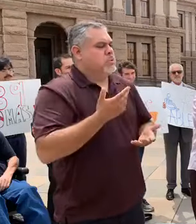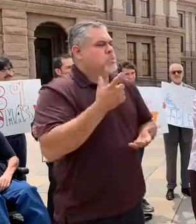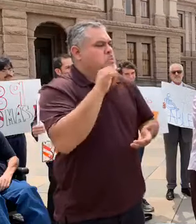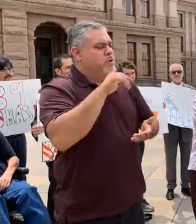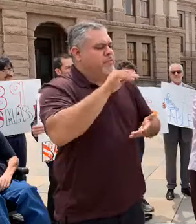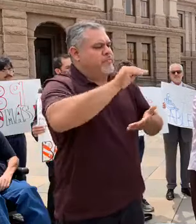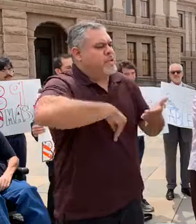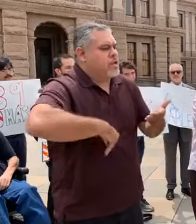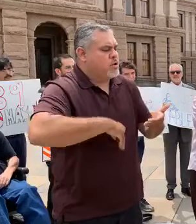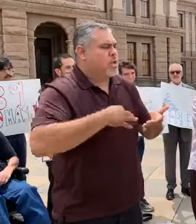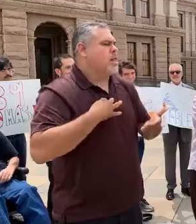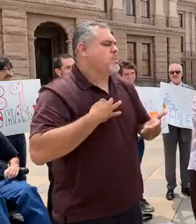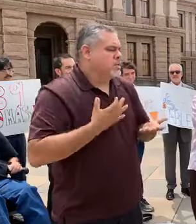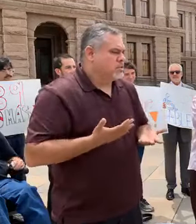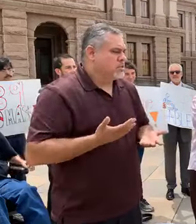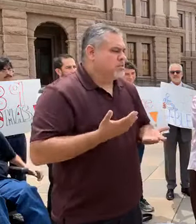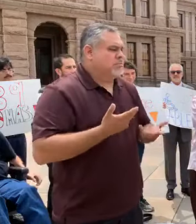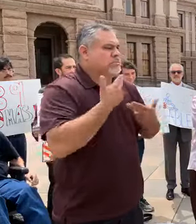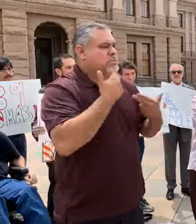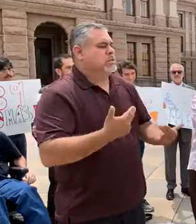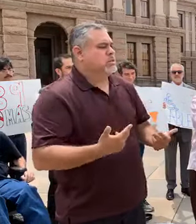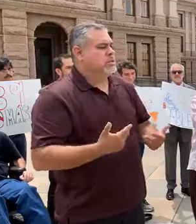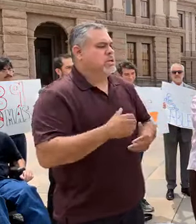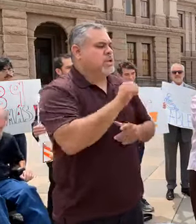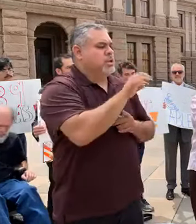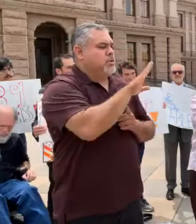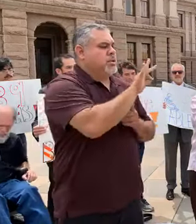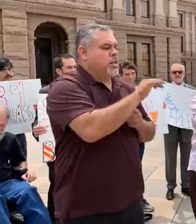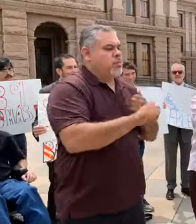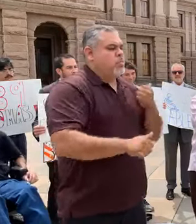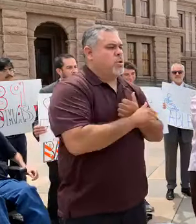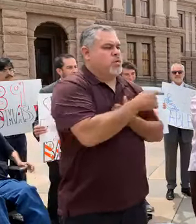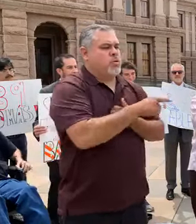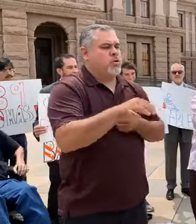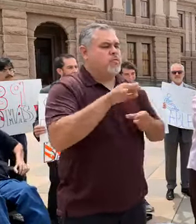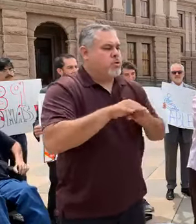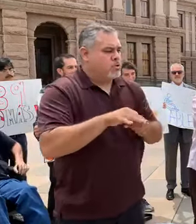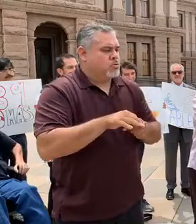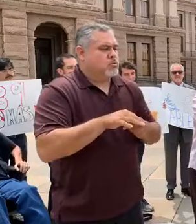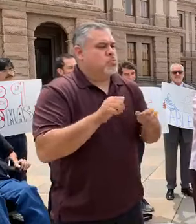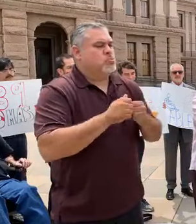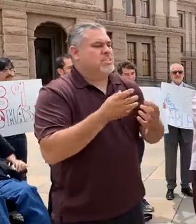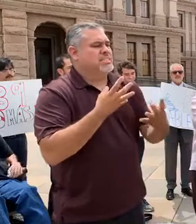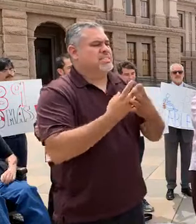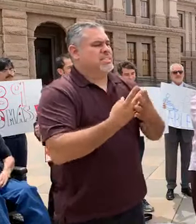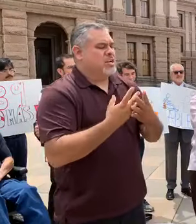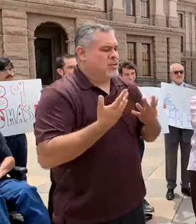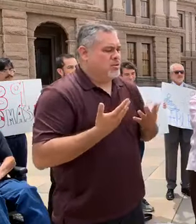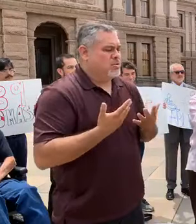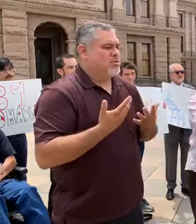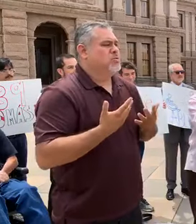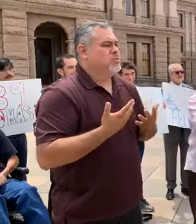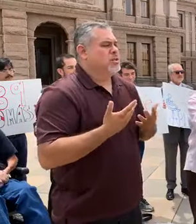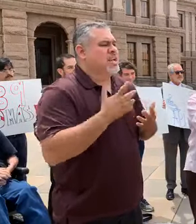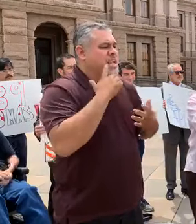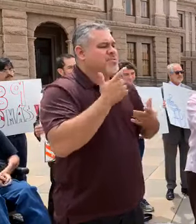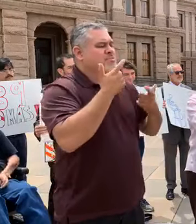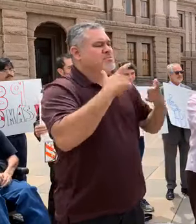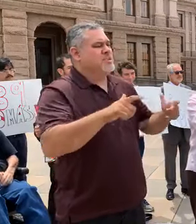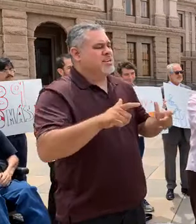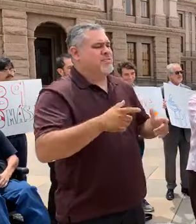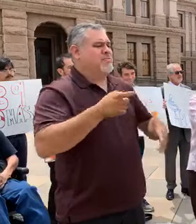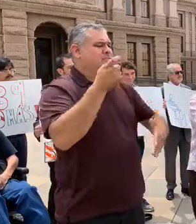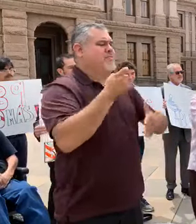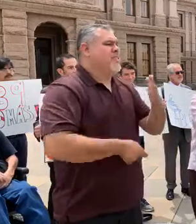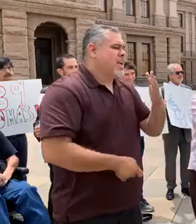registration application. SB 9 threatens those voters with jail time and enormous fines which are